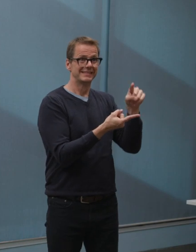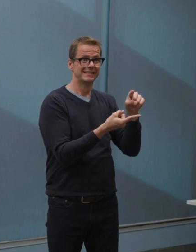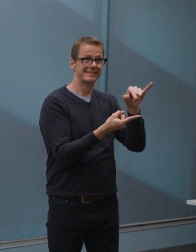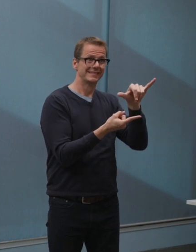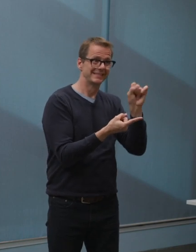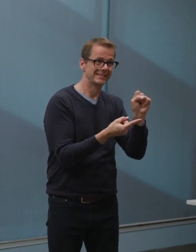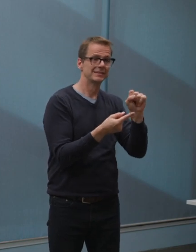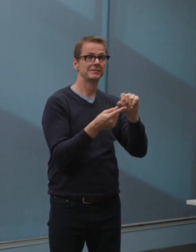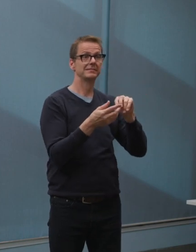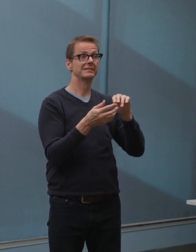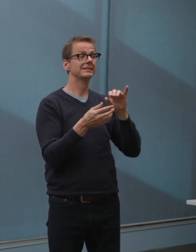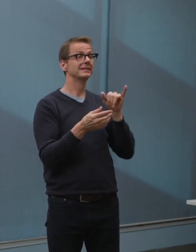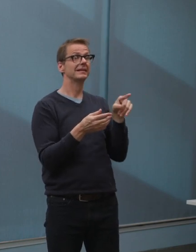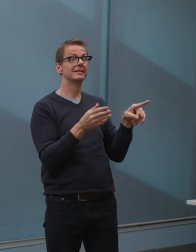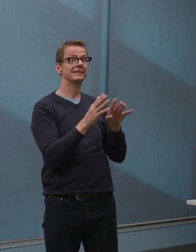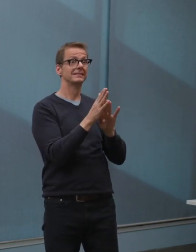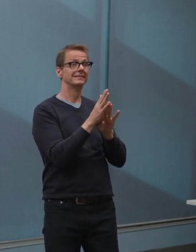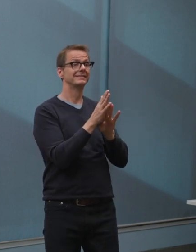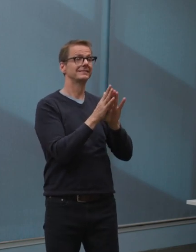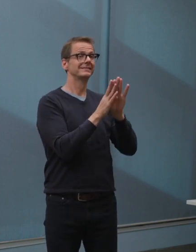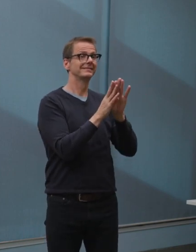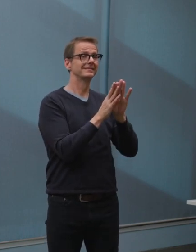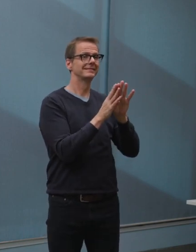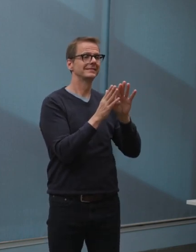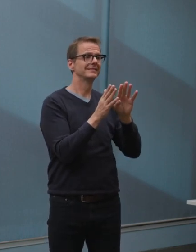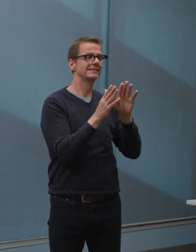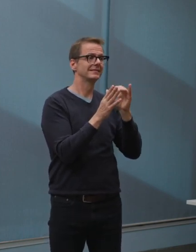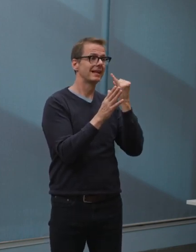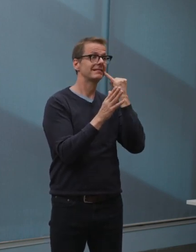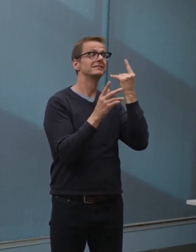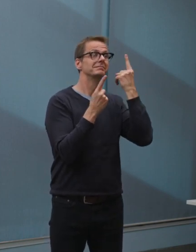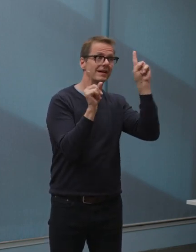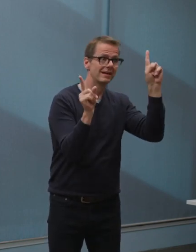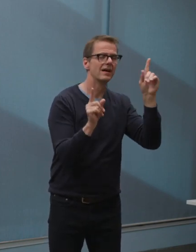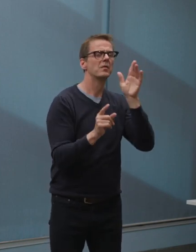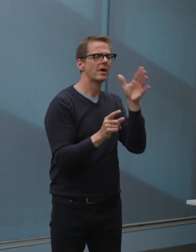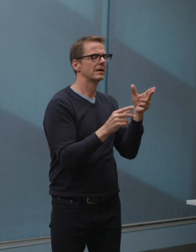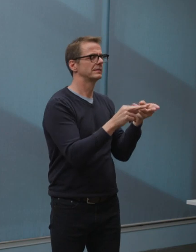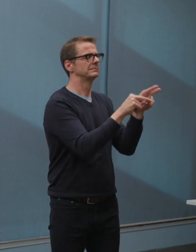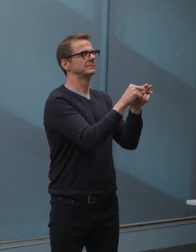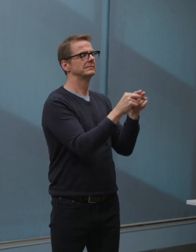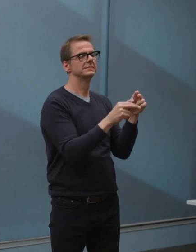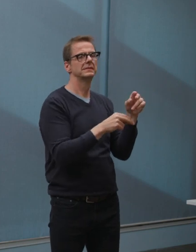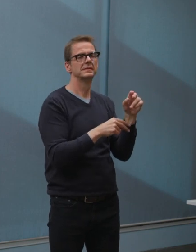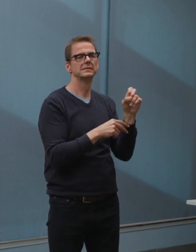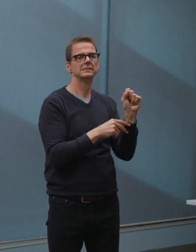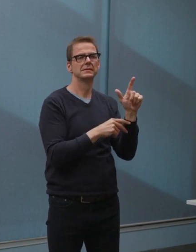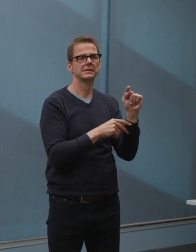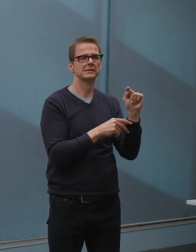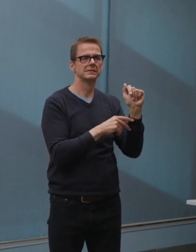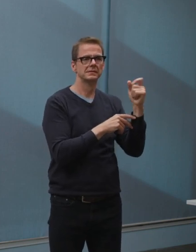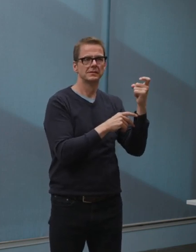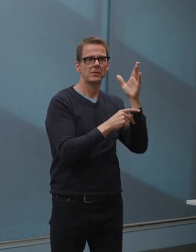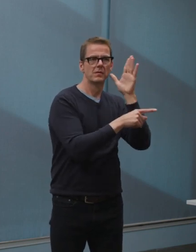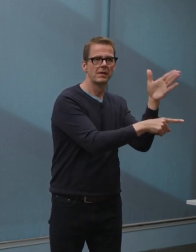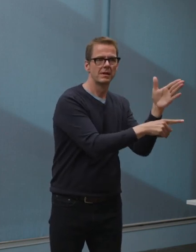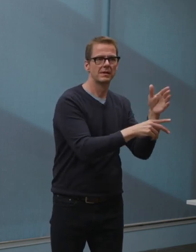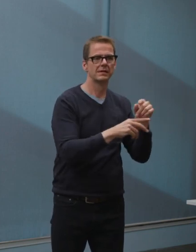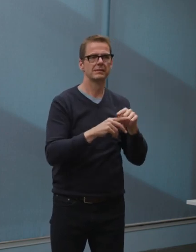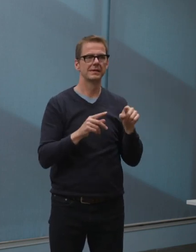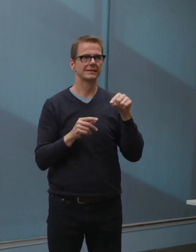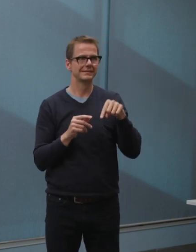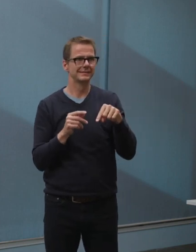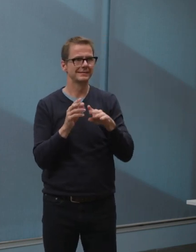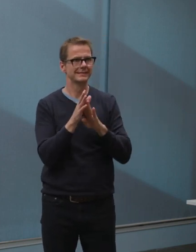revenues off the business activity, not just the property itself. And of course, we're as interested in the support,